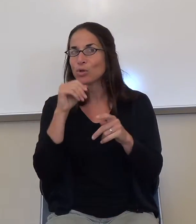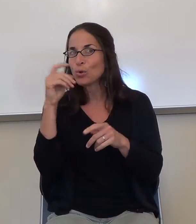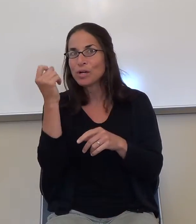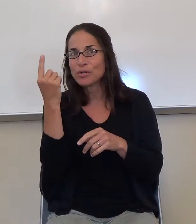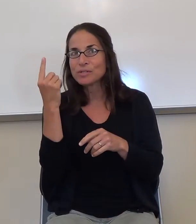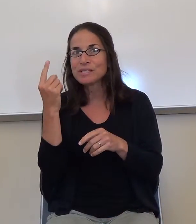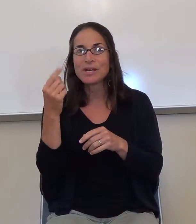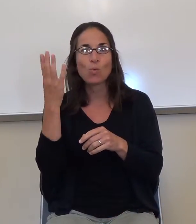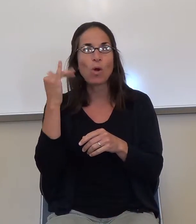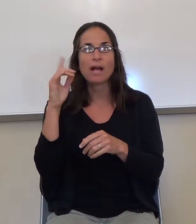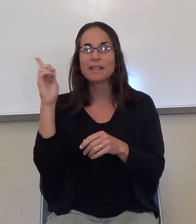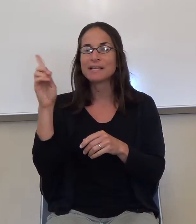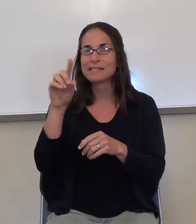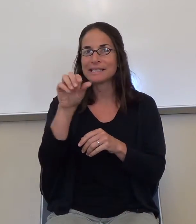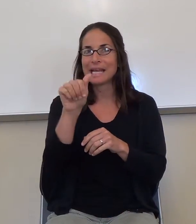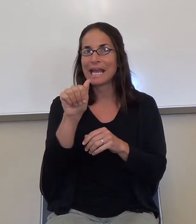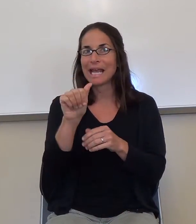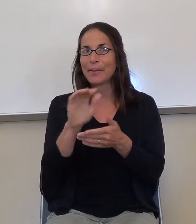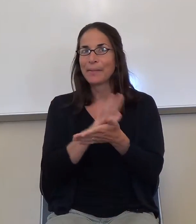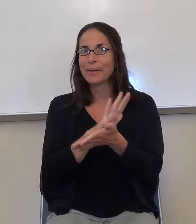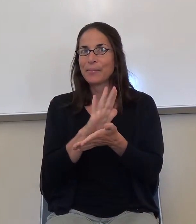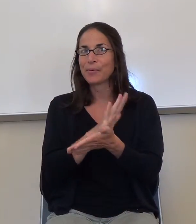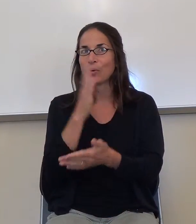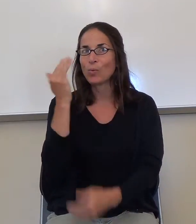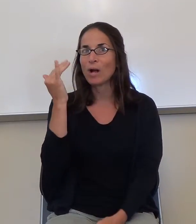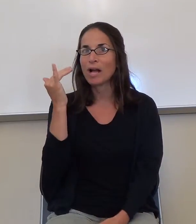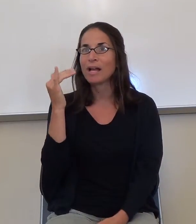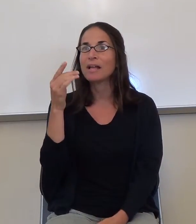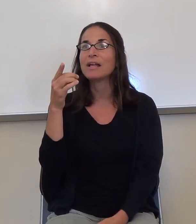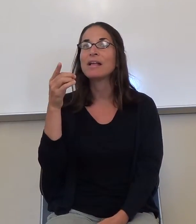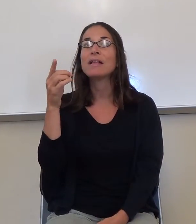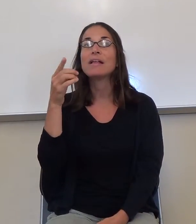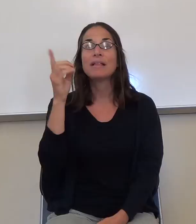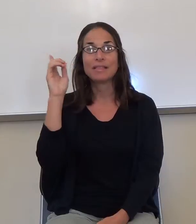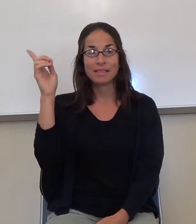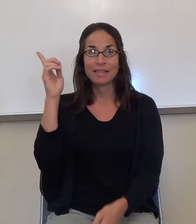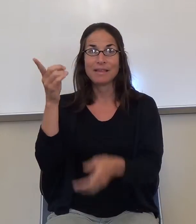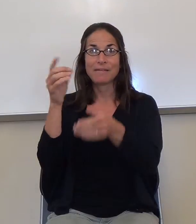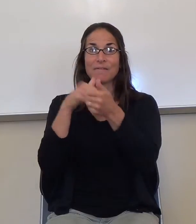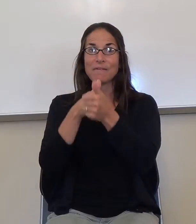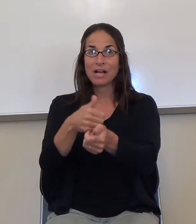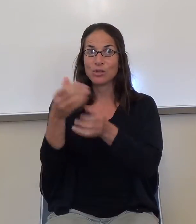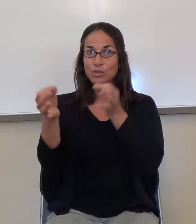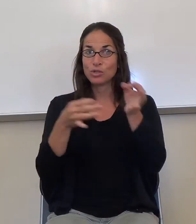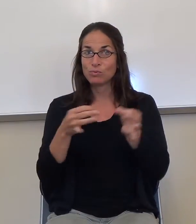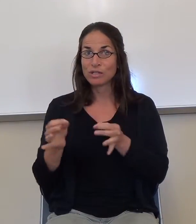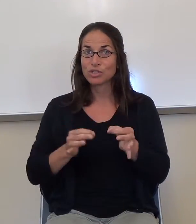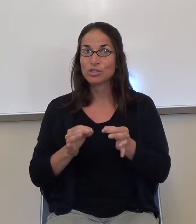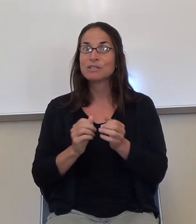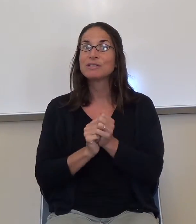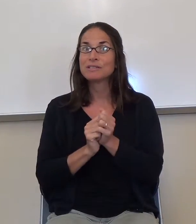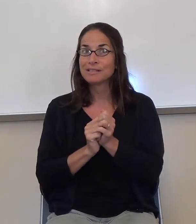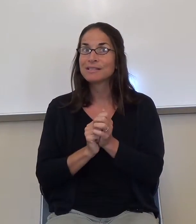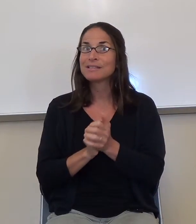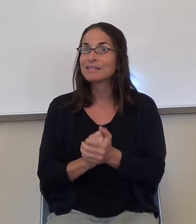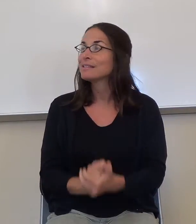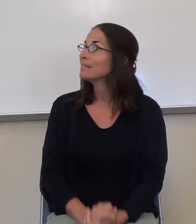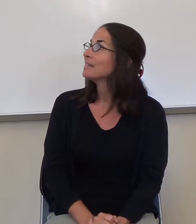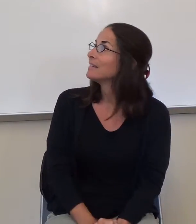is this an A paper? And they followed directions. Because they followed the directions, okay? So,